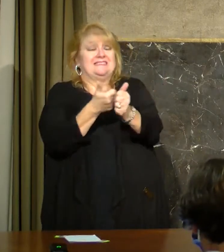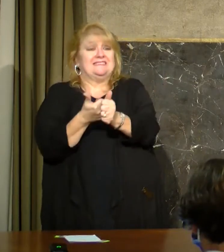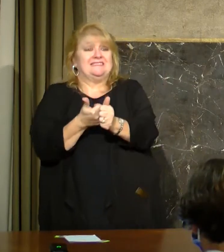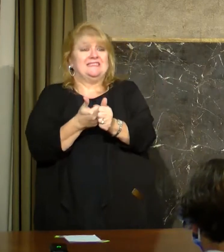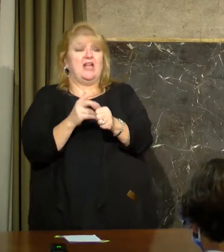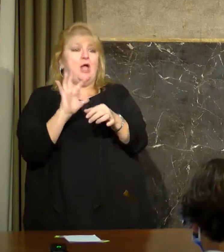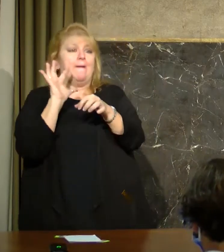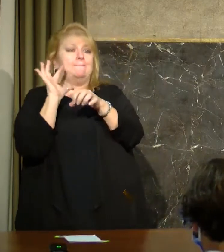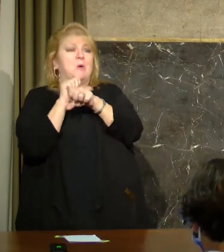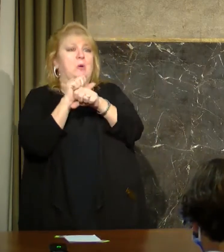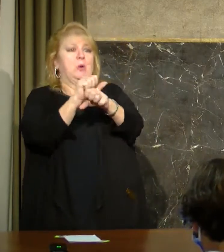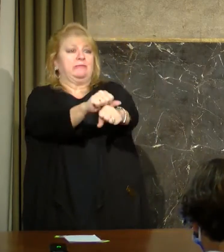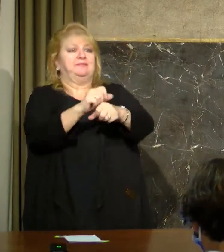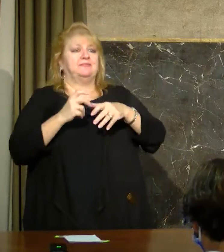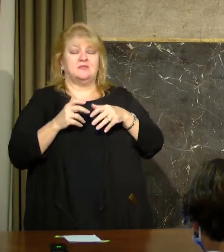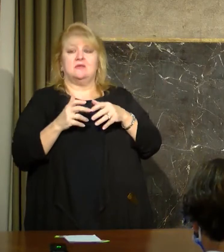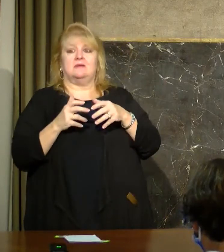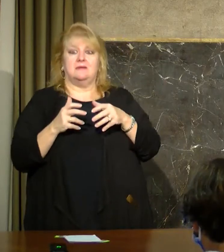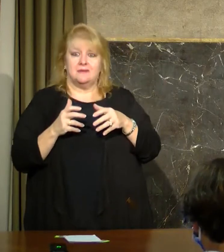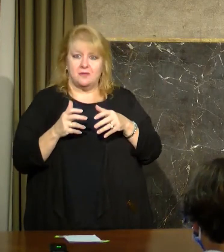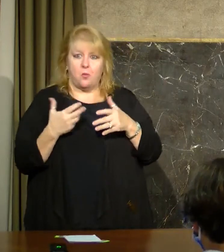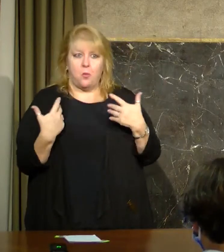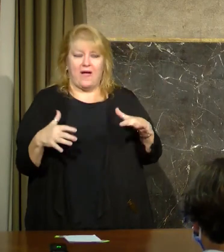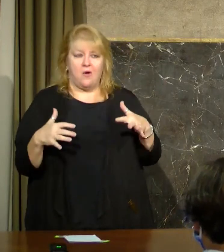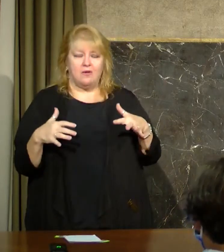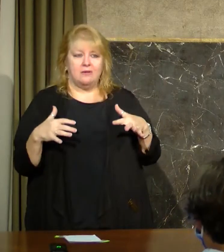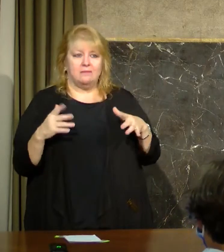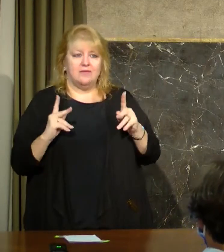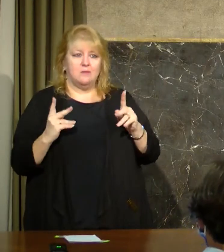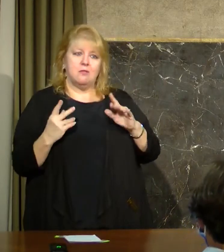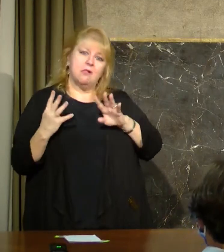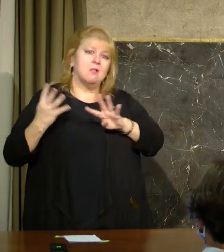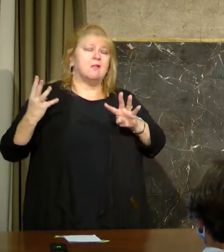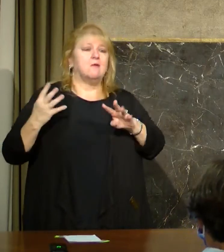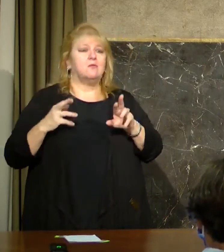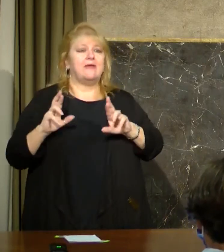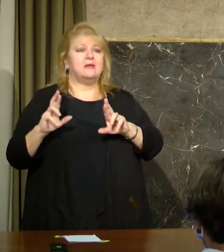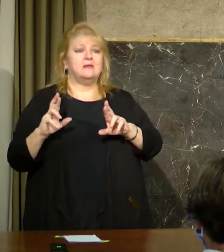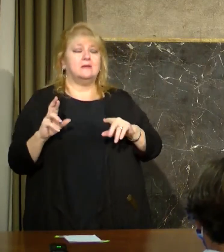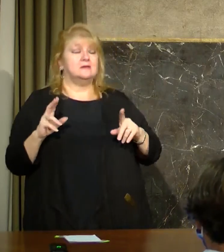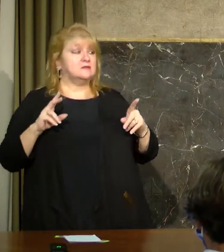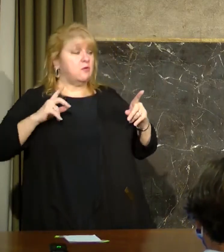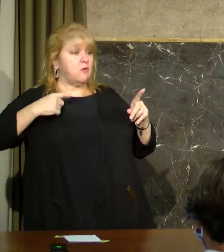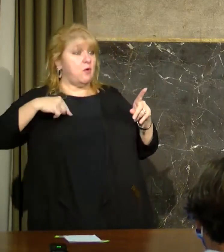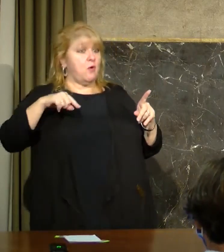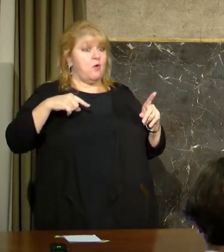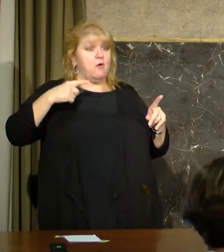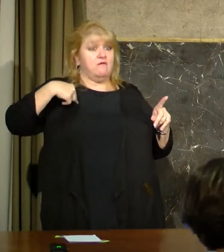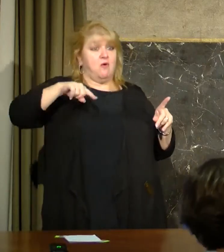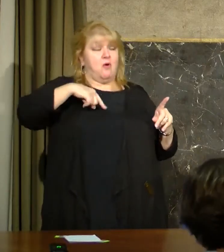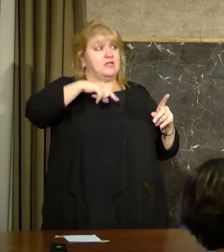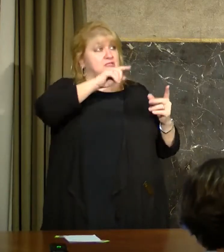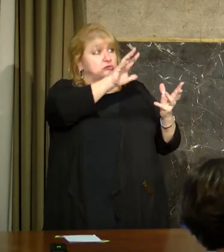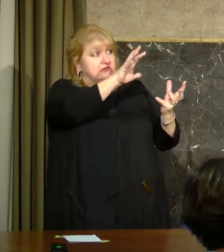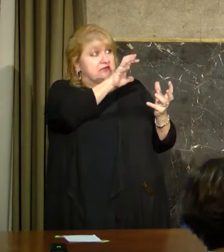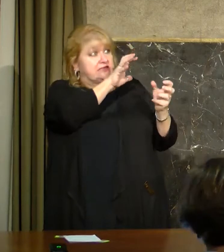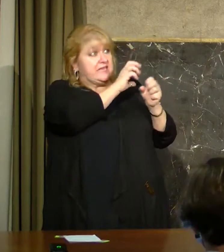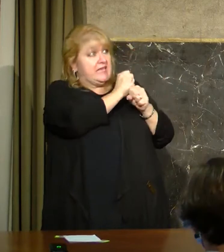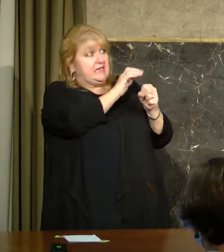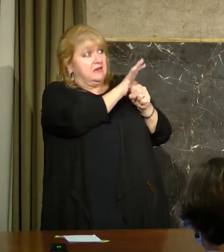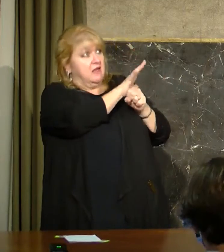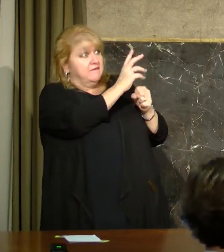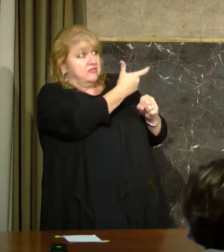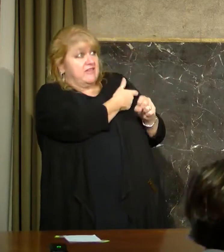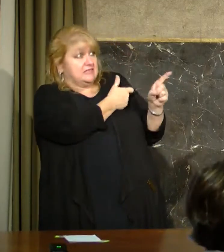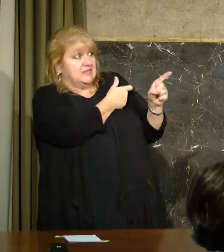That's the real limiting factor now. Once we have enough vaccine made available to us to make those type of events practical, that will happen. Is